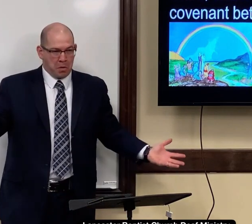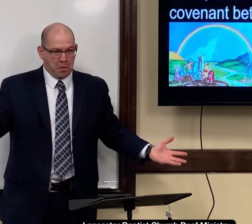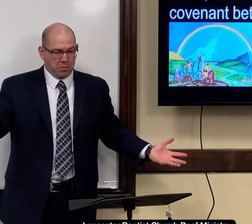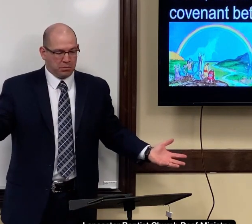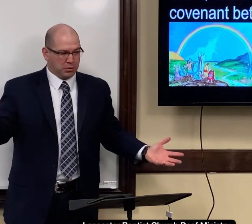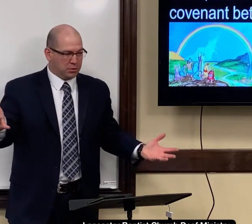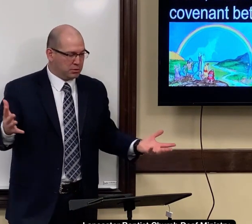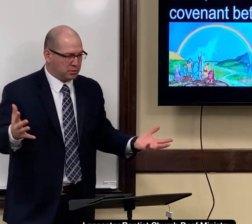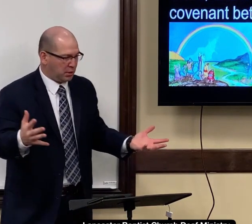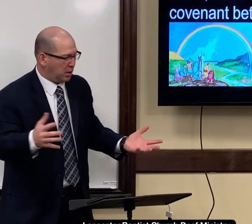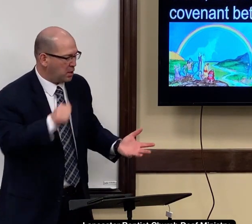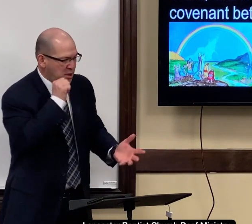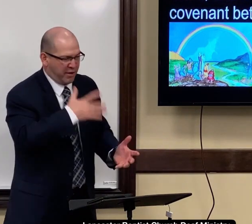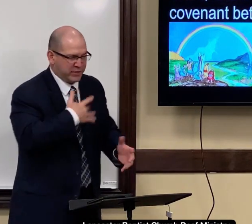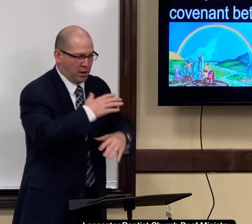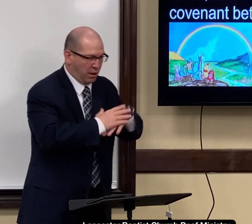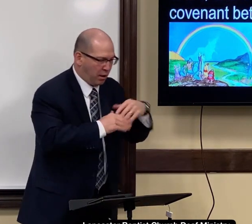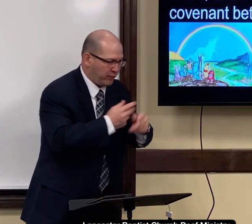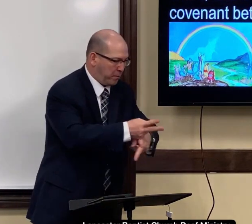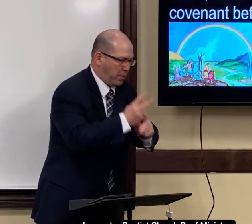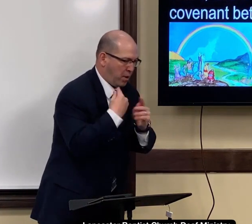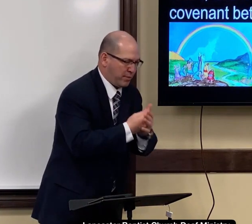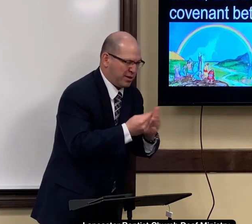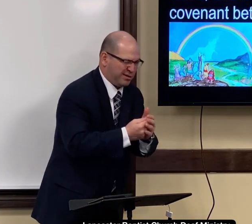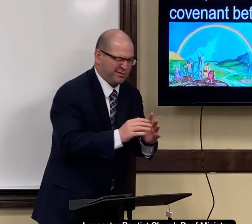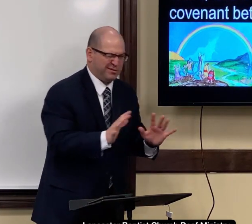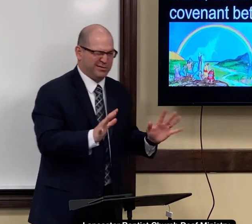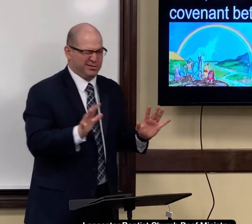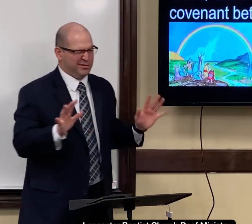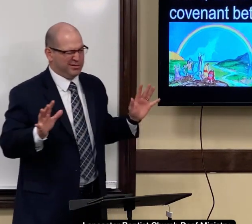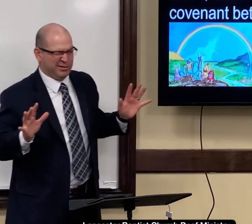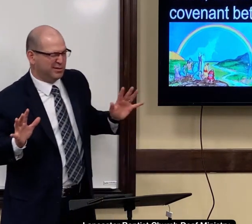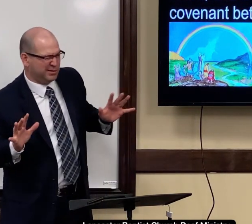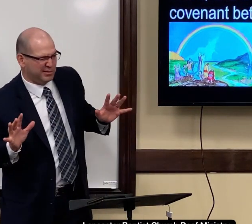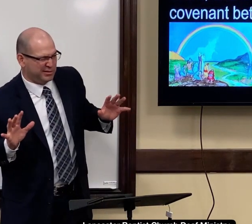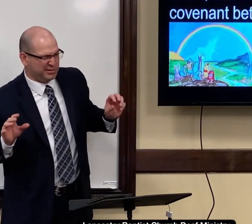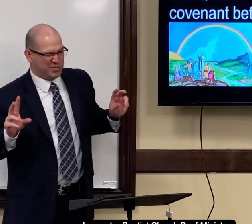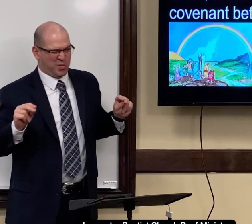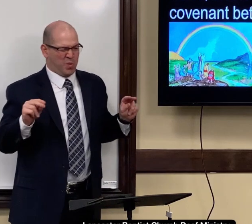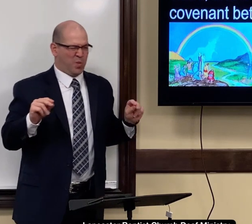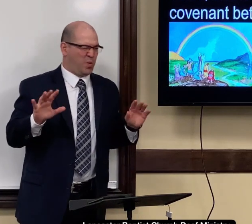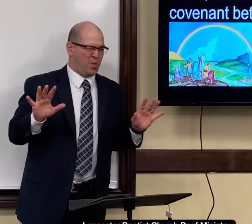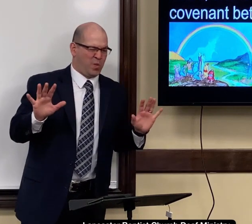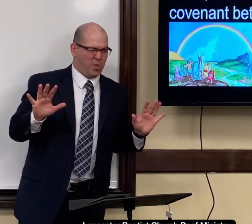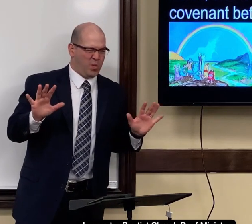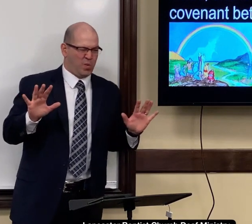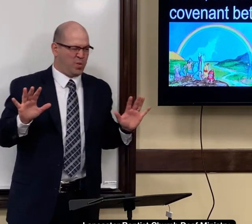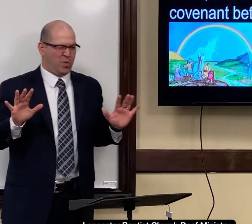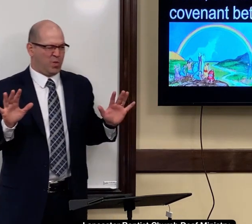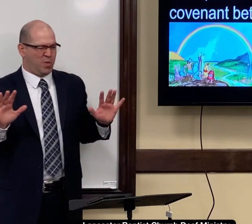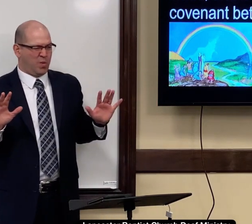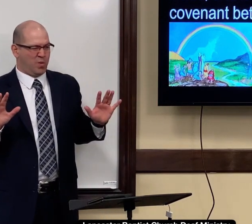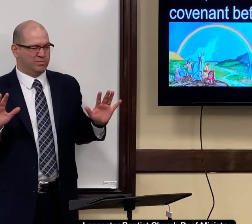I didn't know. I didn't have a clue about what that... But I don't know why I didn't feel comfortable getting a loan. I didn't understand at its time.